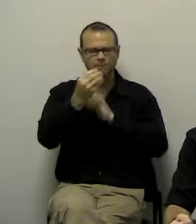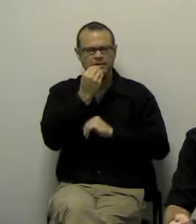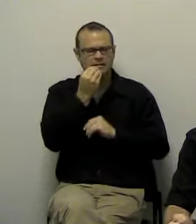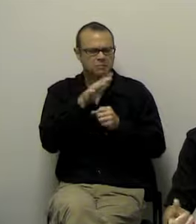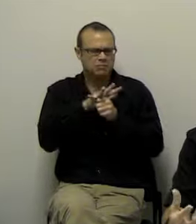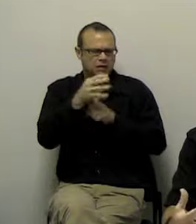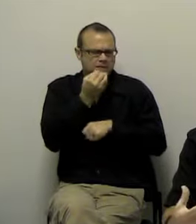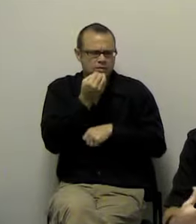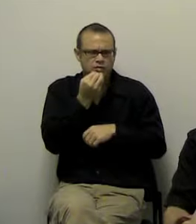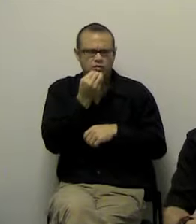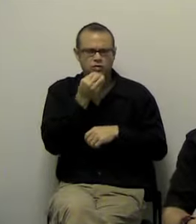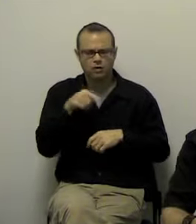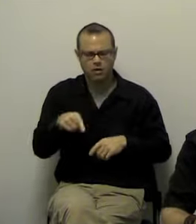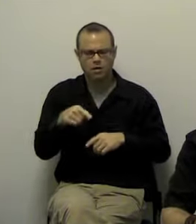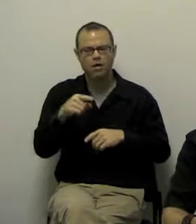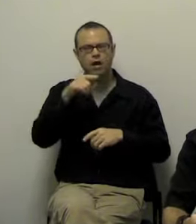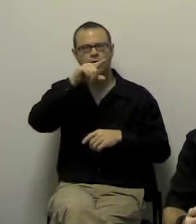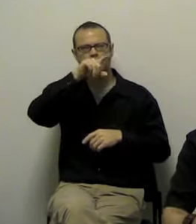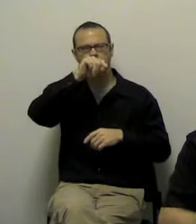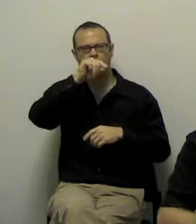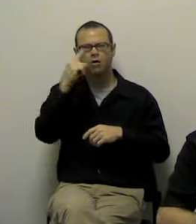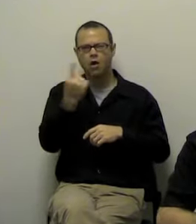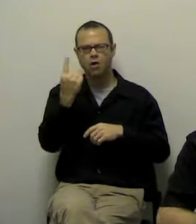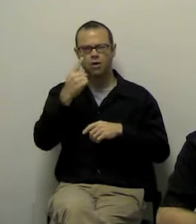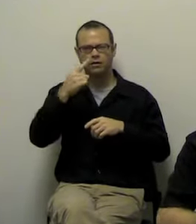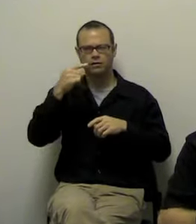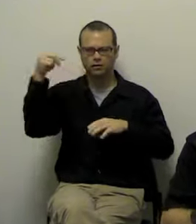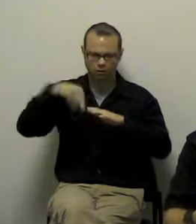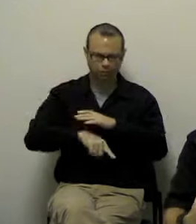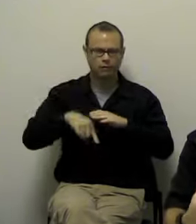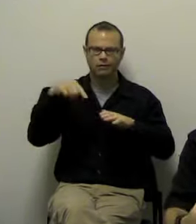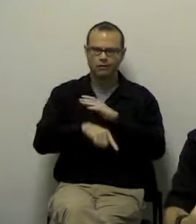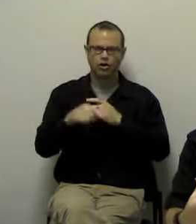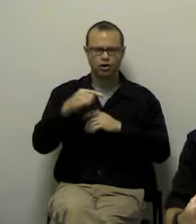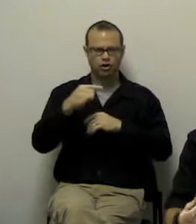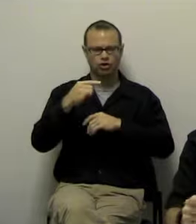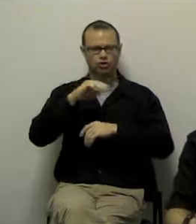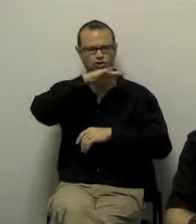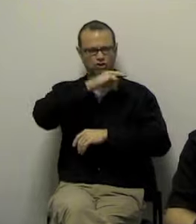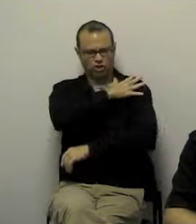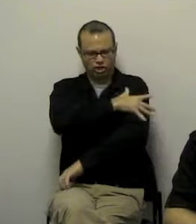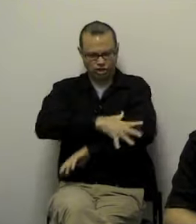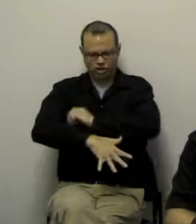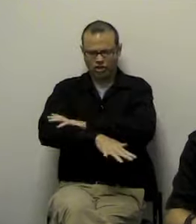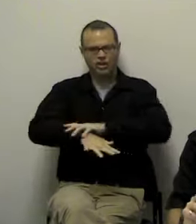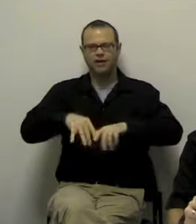kept the bird from being able to fly. Well, one day, a big gust of wind came through, destroyed the nest, the mud,